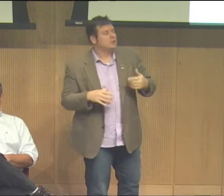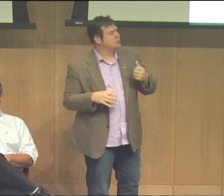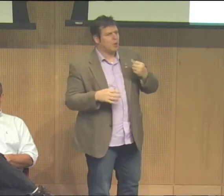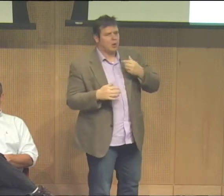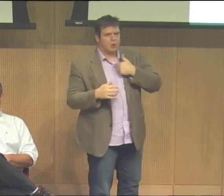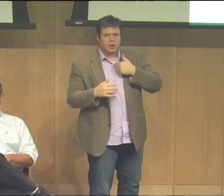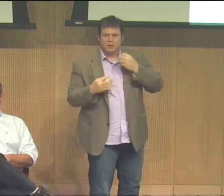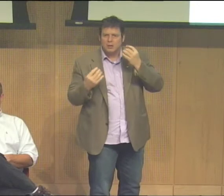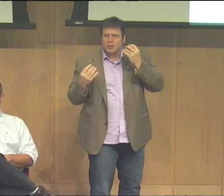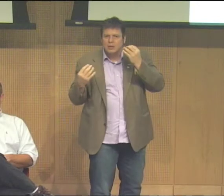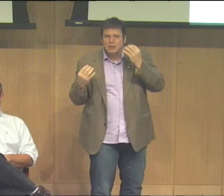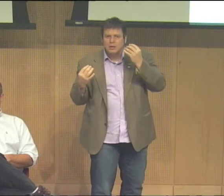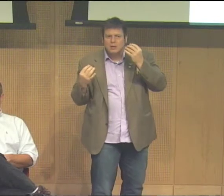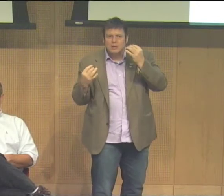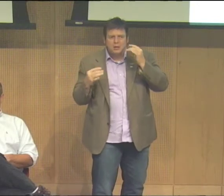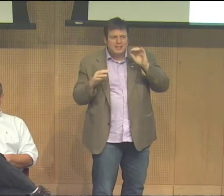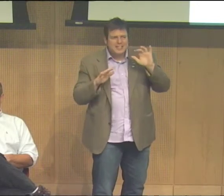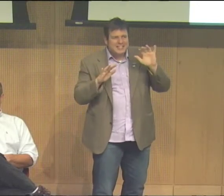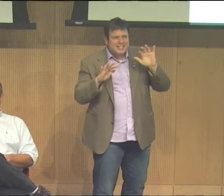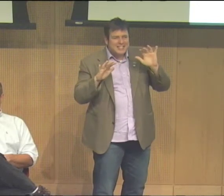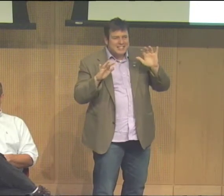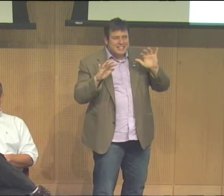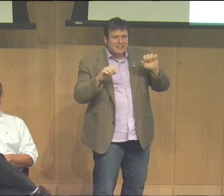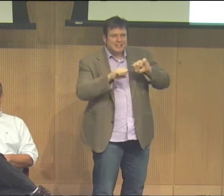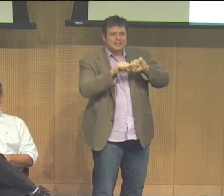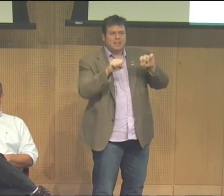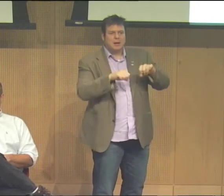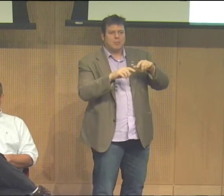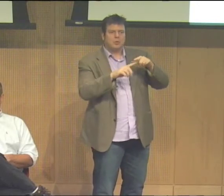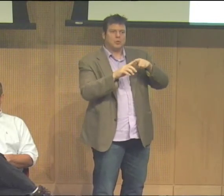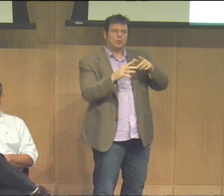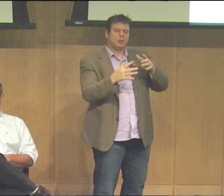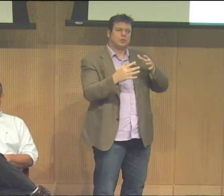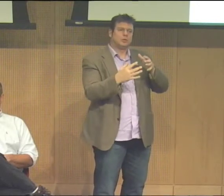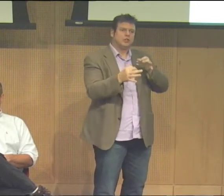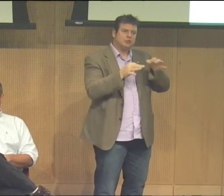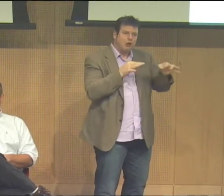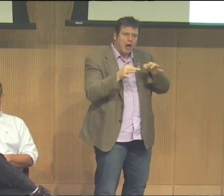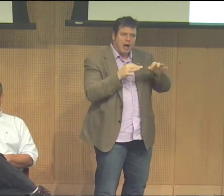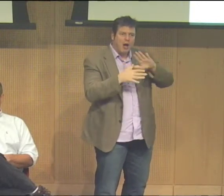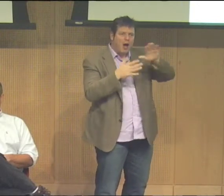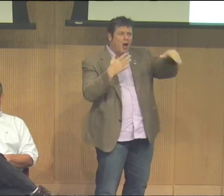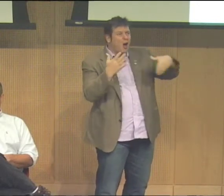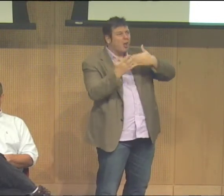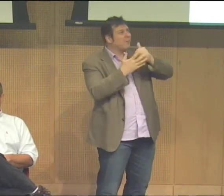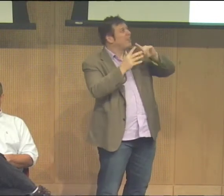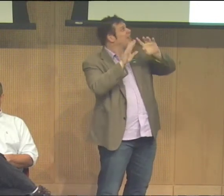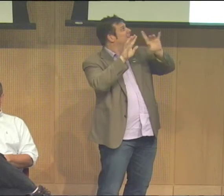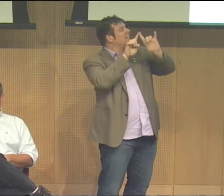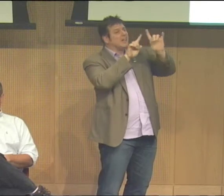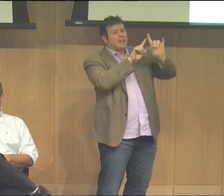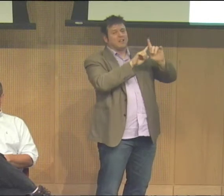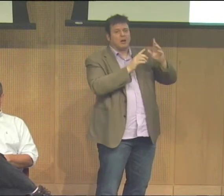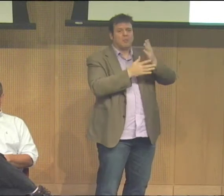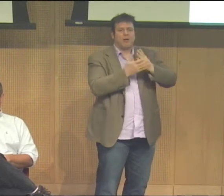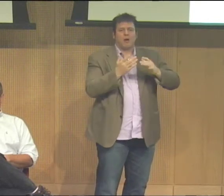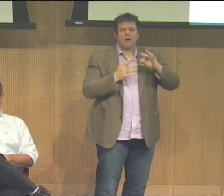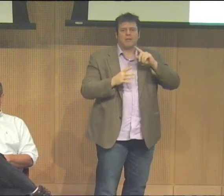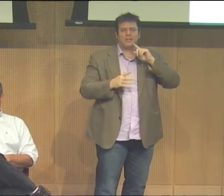are the basic essence of us all? So this was the conception of the idea to come up for. We try to describe all the different elements, all